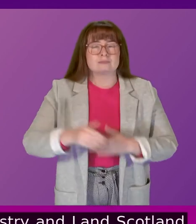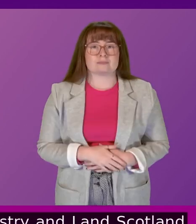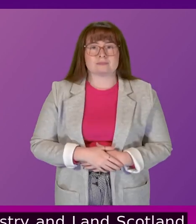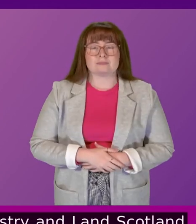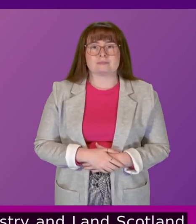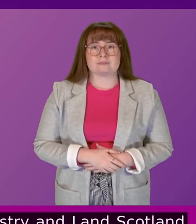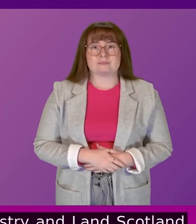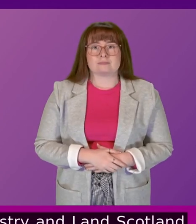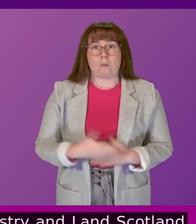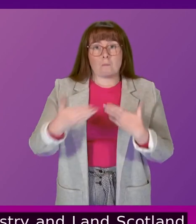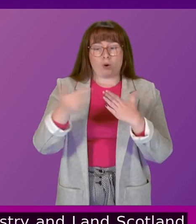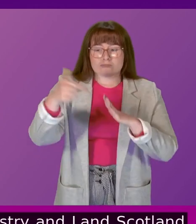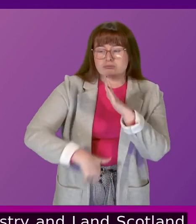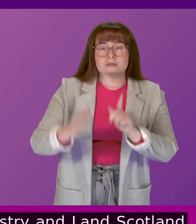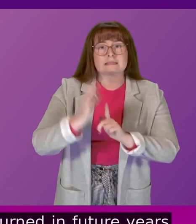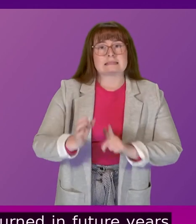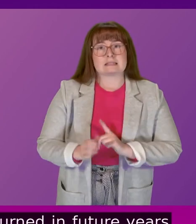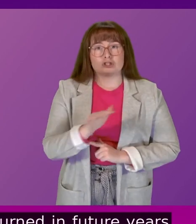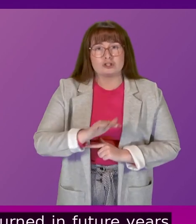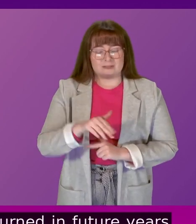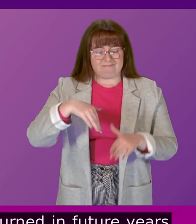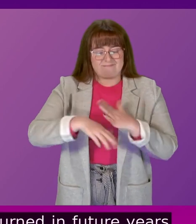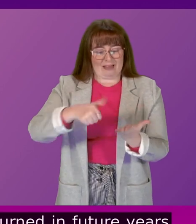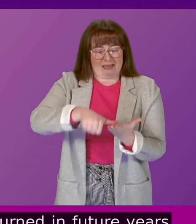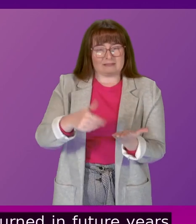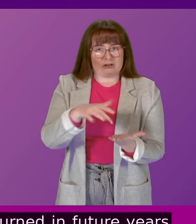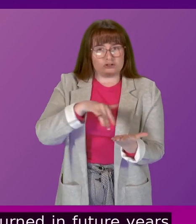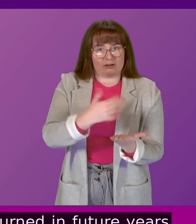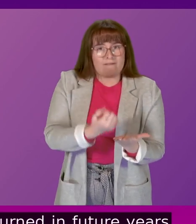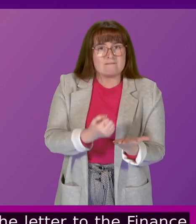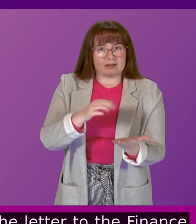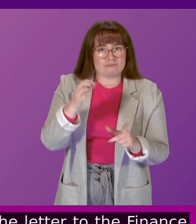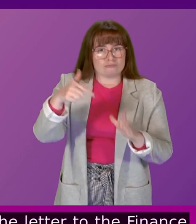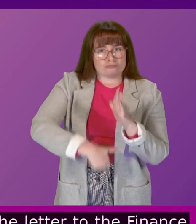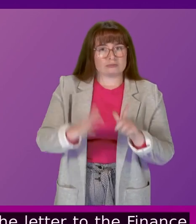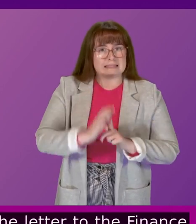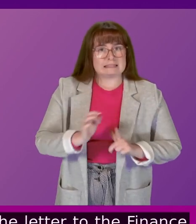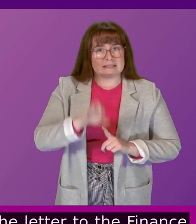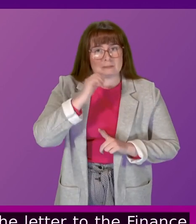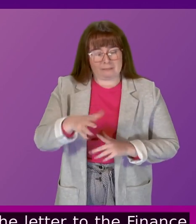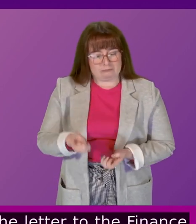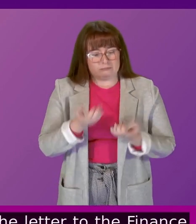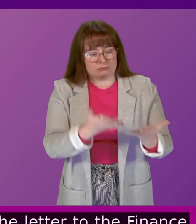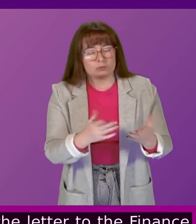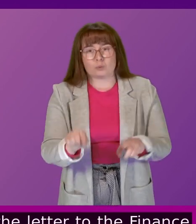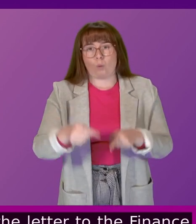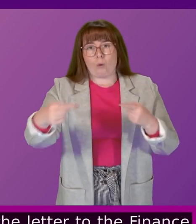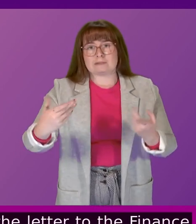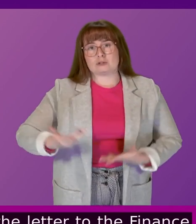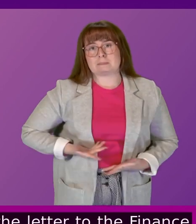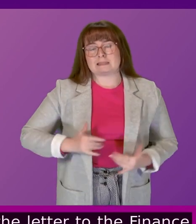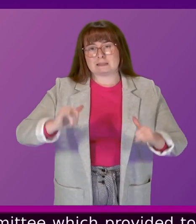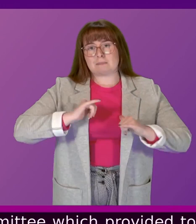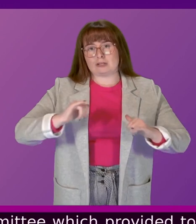Further details are included in the letter to the Finance and Public Administration Committee, which was provided to opposition business managers prior